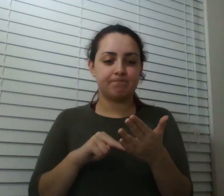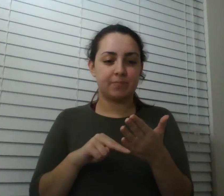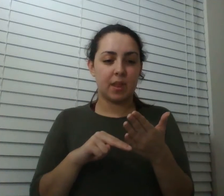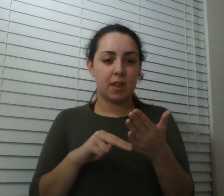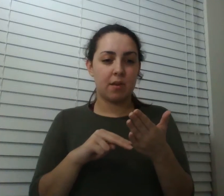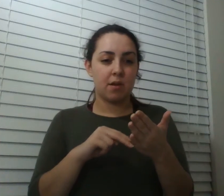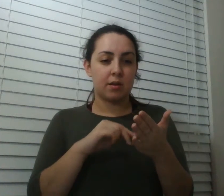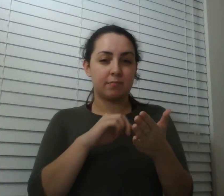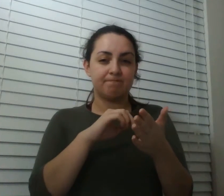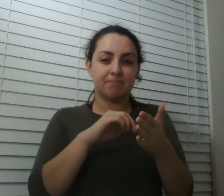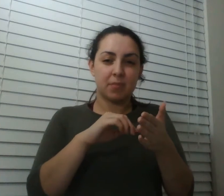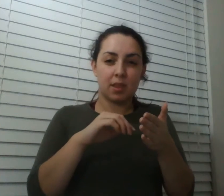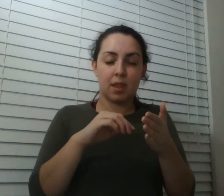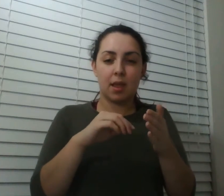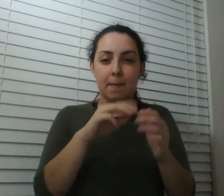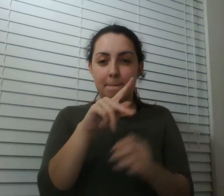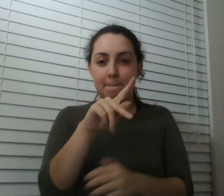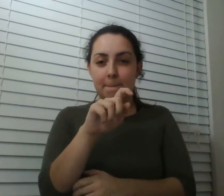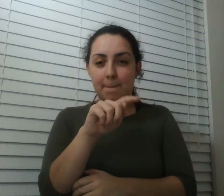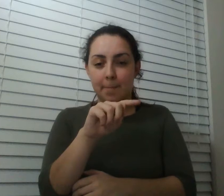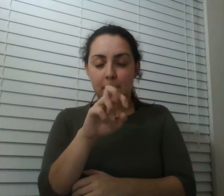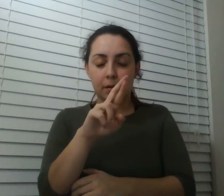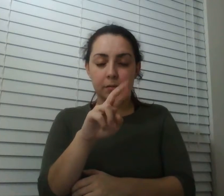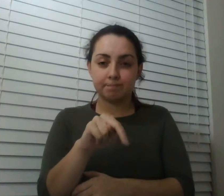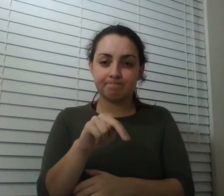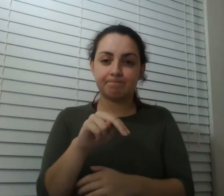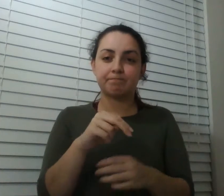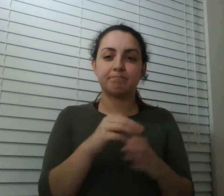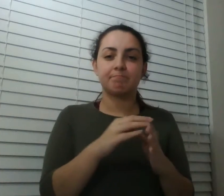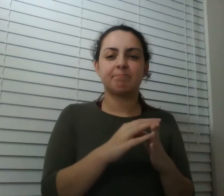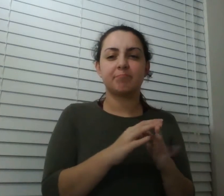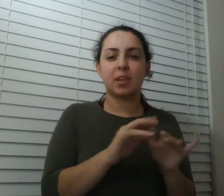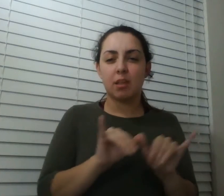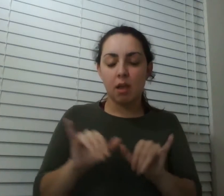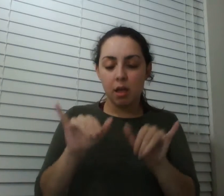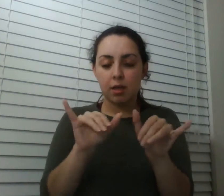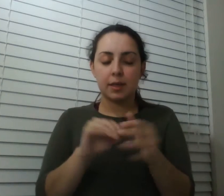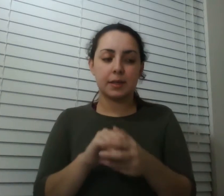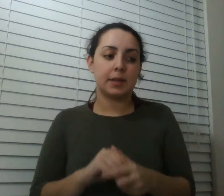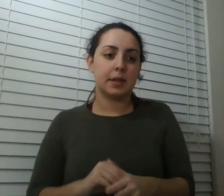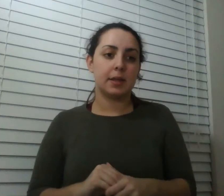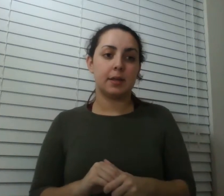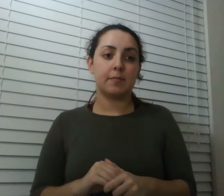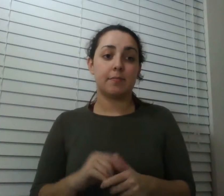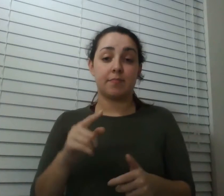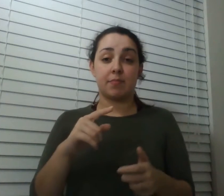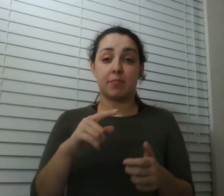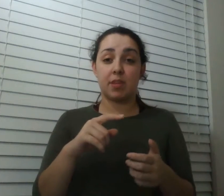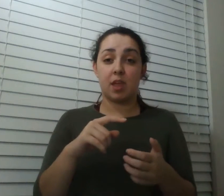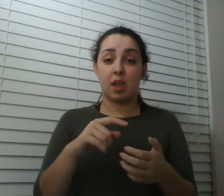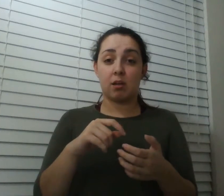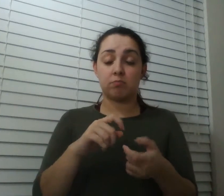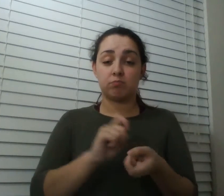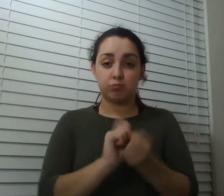the most incredible part to me is that they converted all that information into